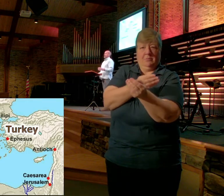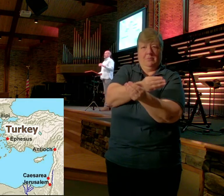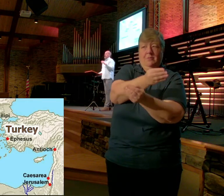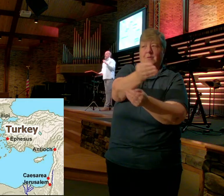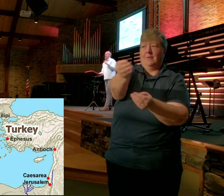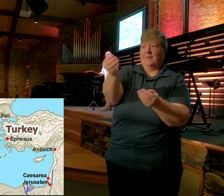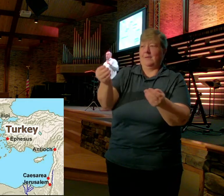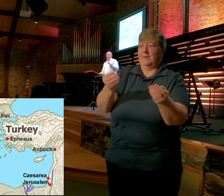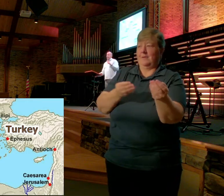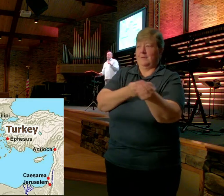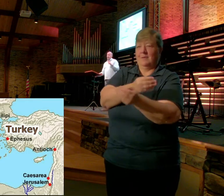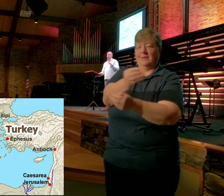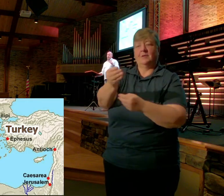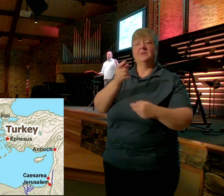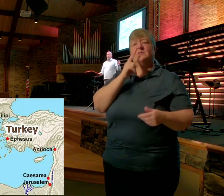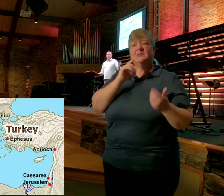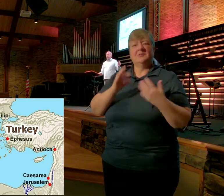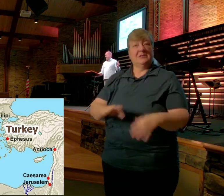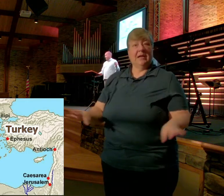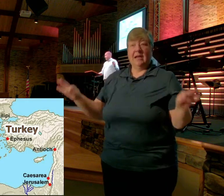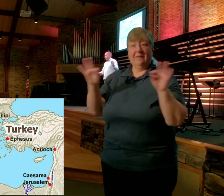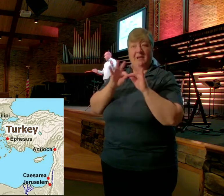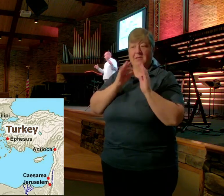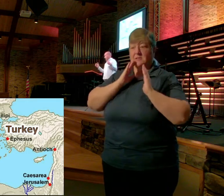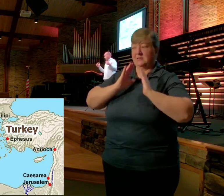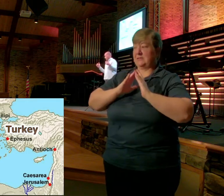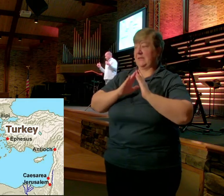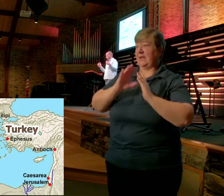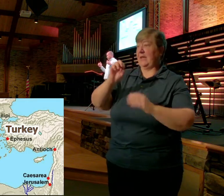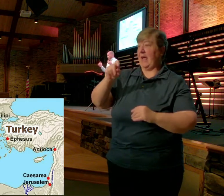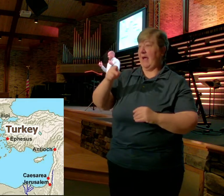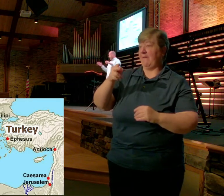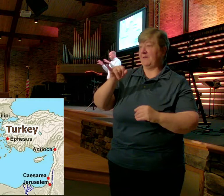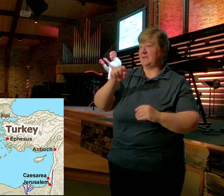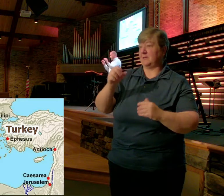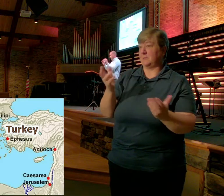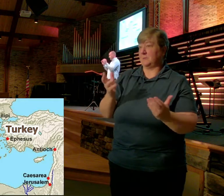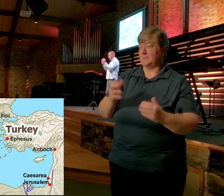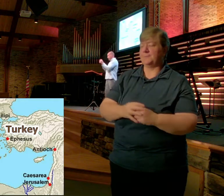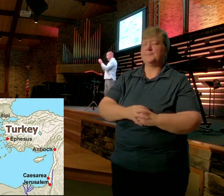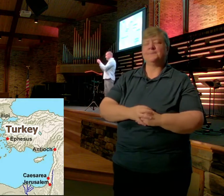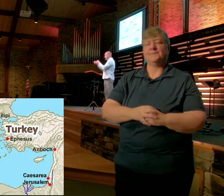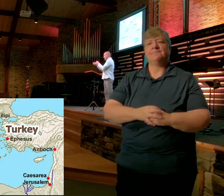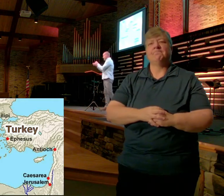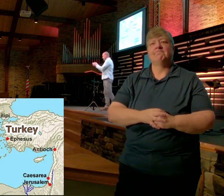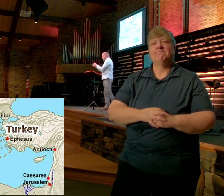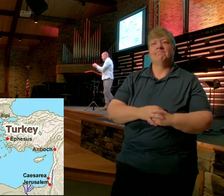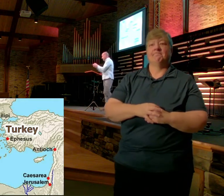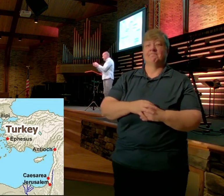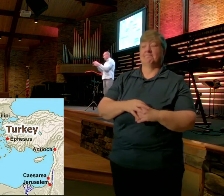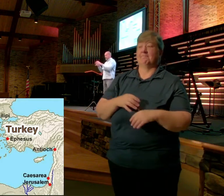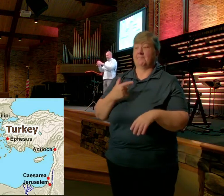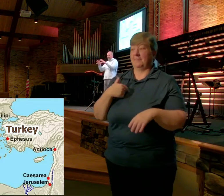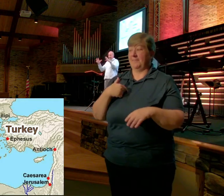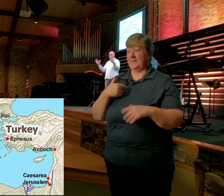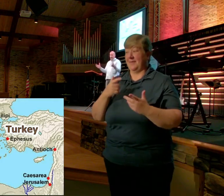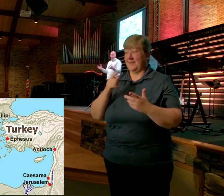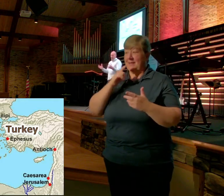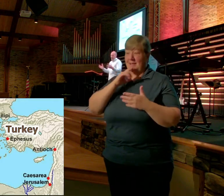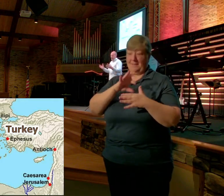of this city in the ancient world Okay? Because if content is king Then context